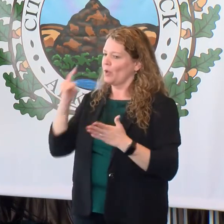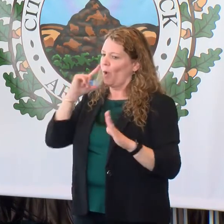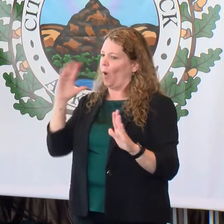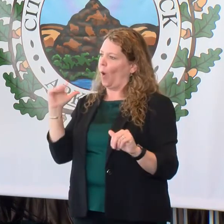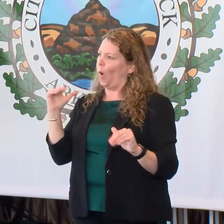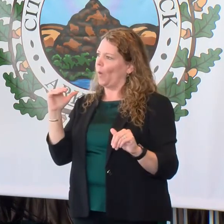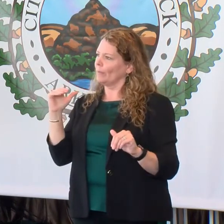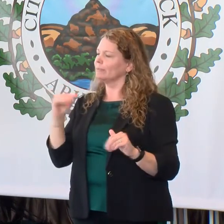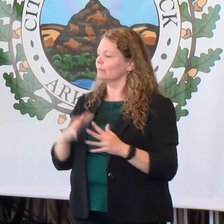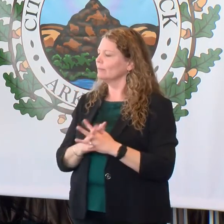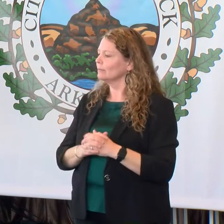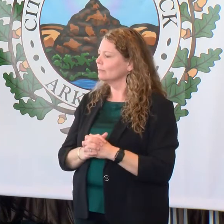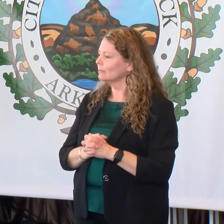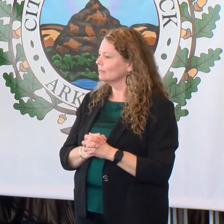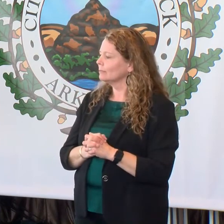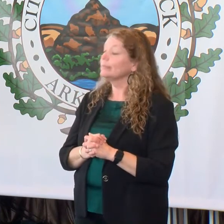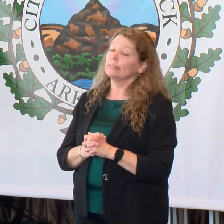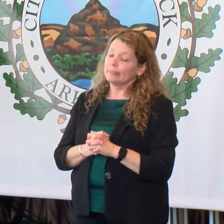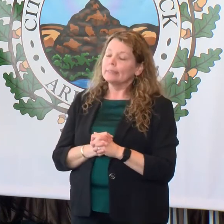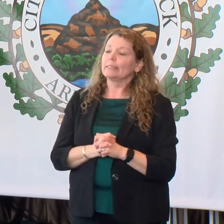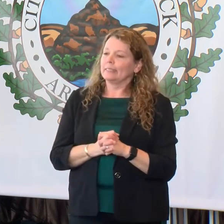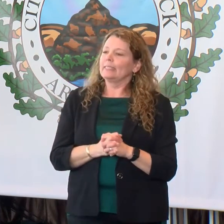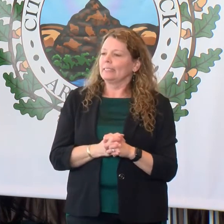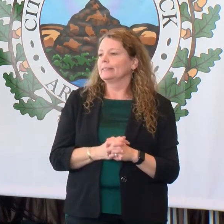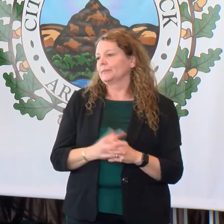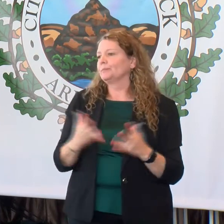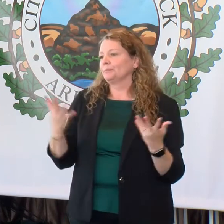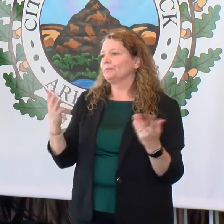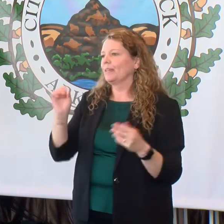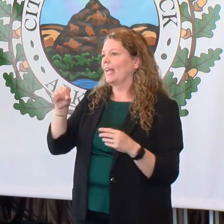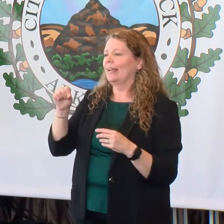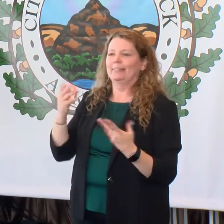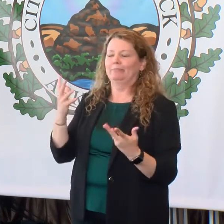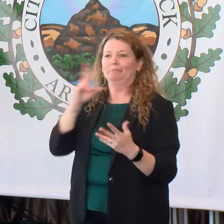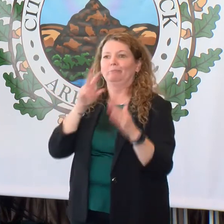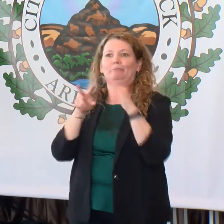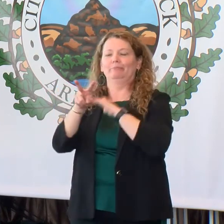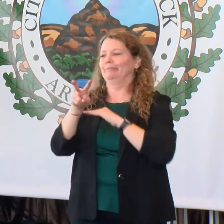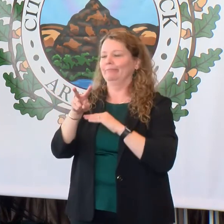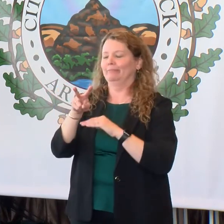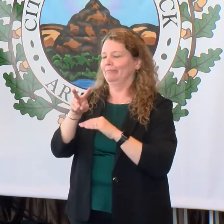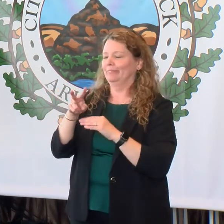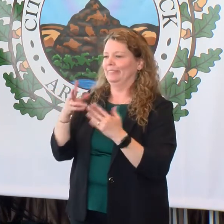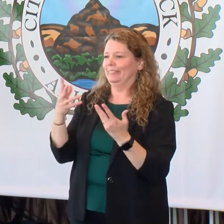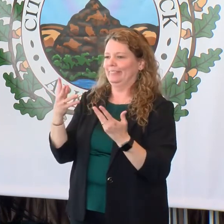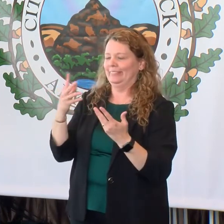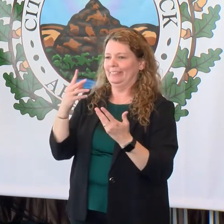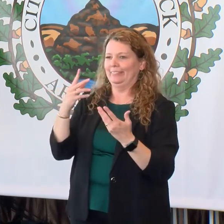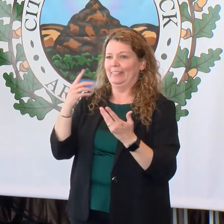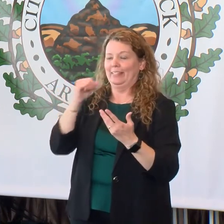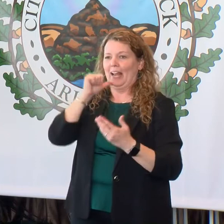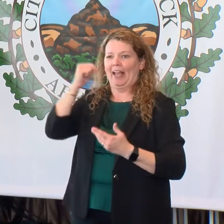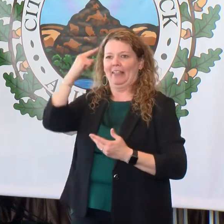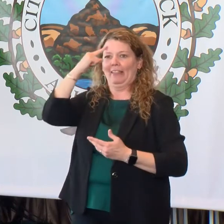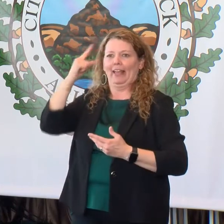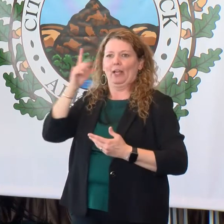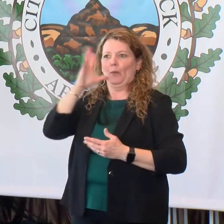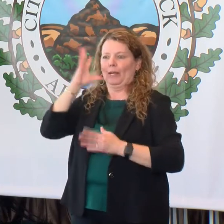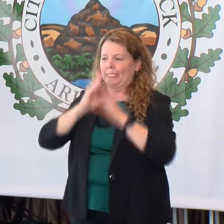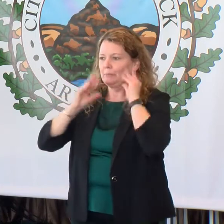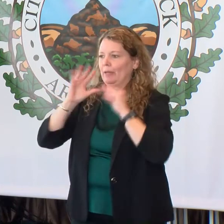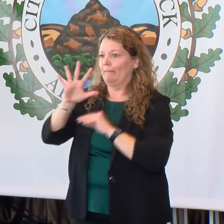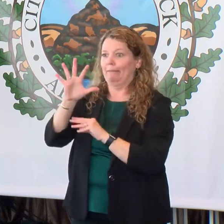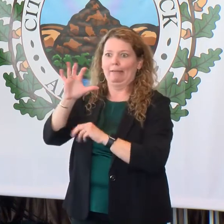that happens? Yes. I mean, no one would have expected since we've been in office that we experienced a 500-year flood,